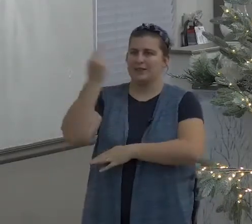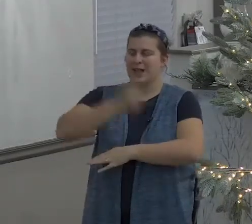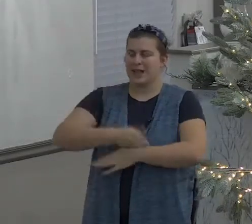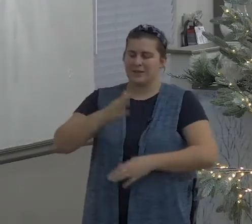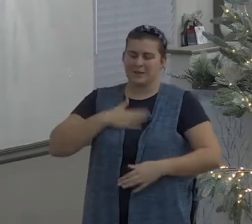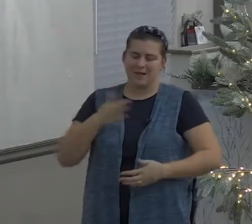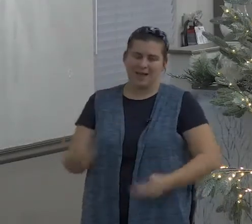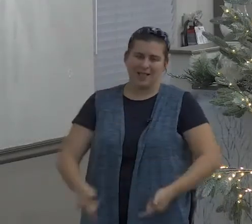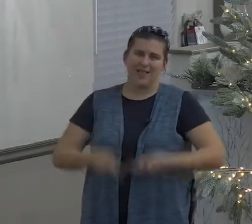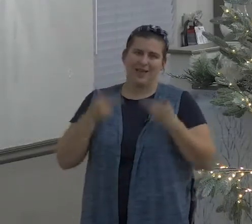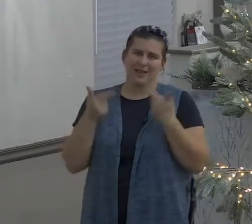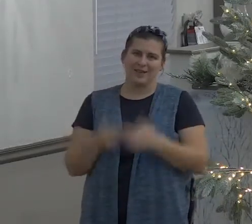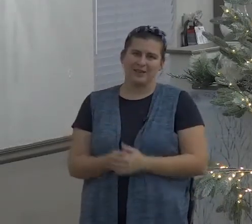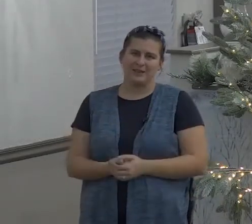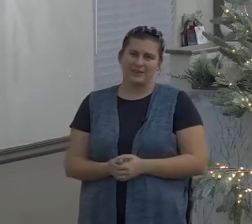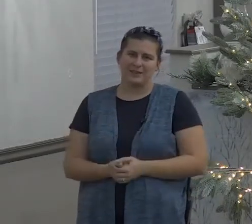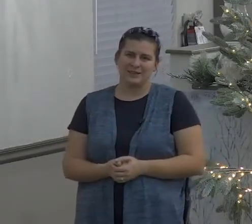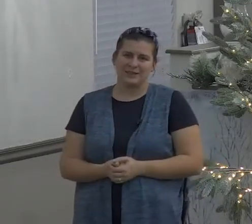God